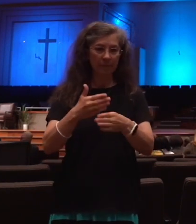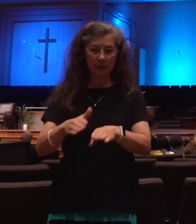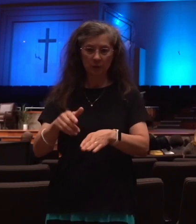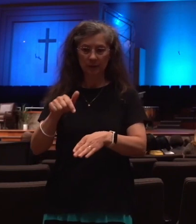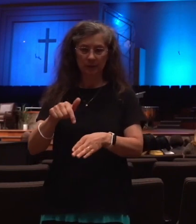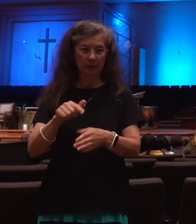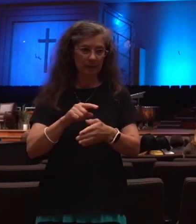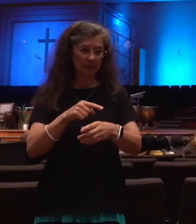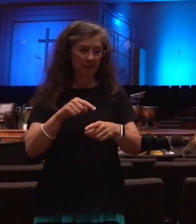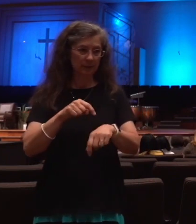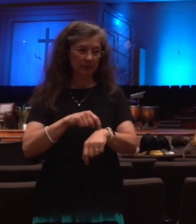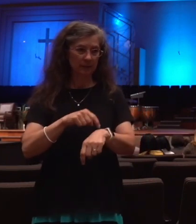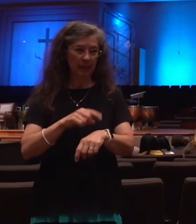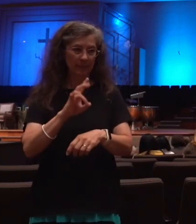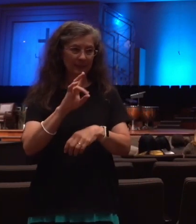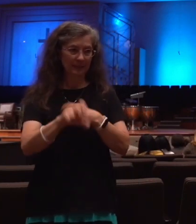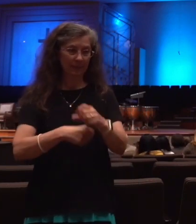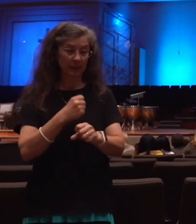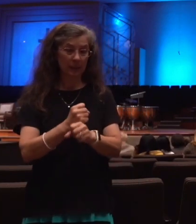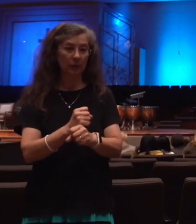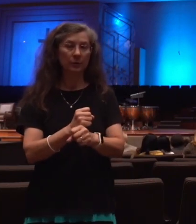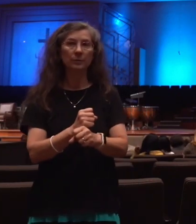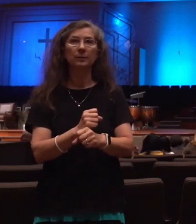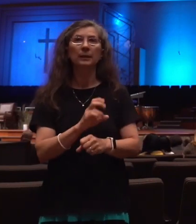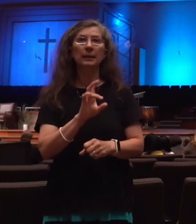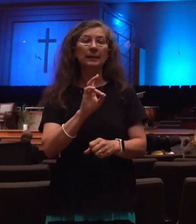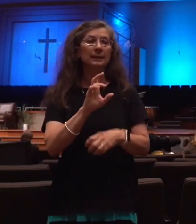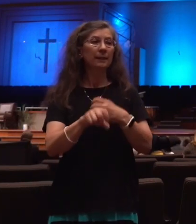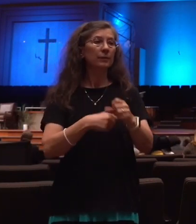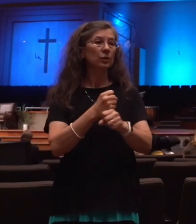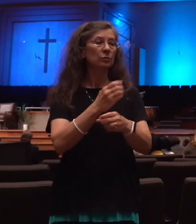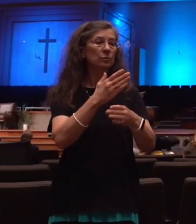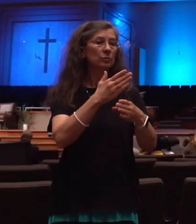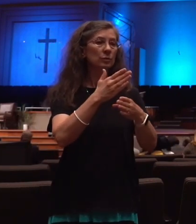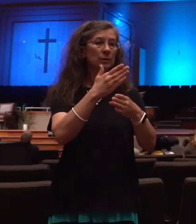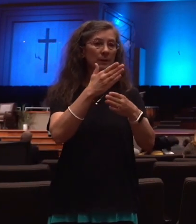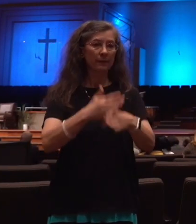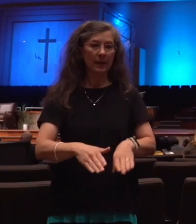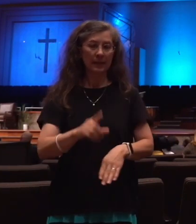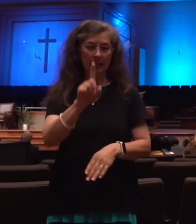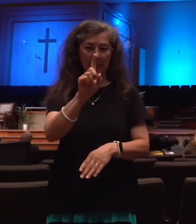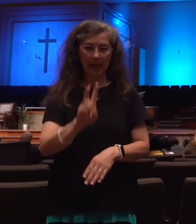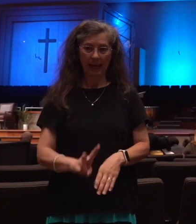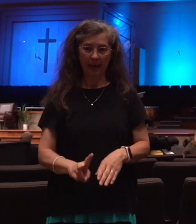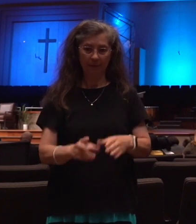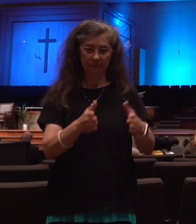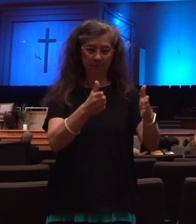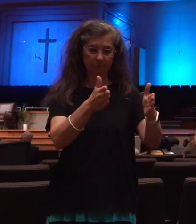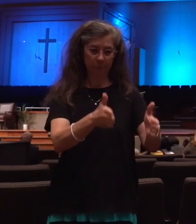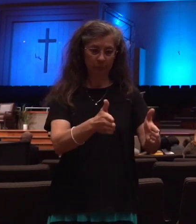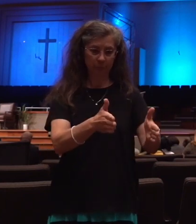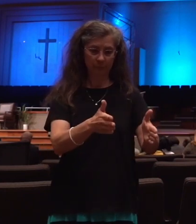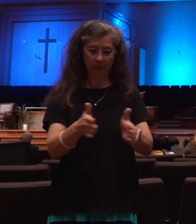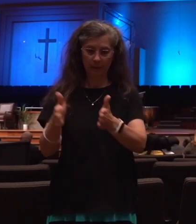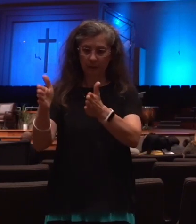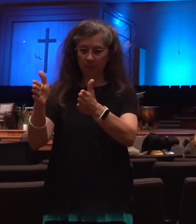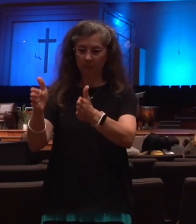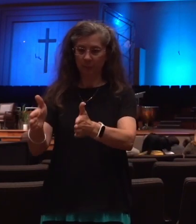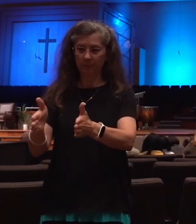As we said, the seven years is divided in half, thus indicating that the last